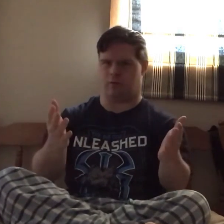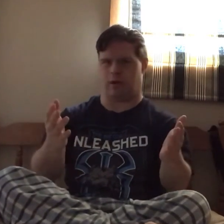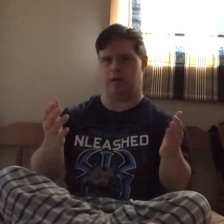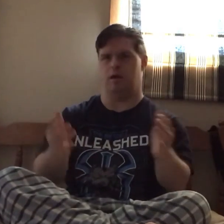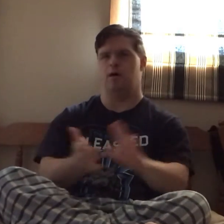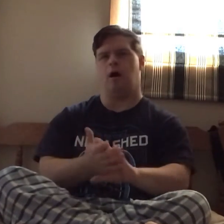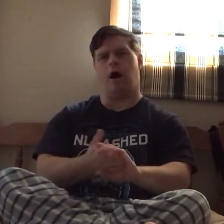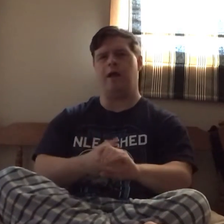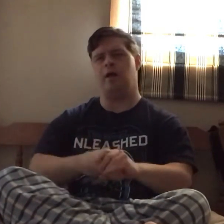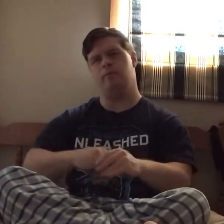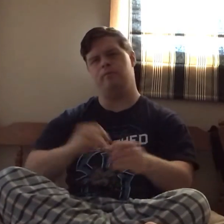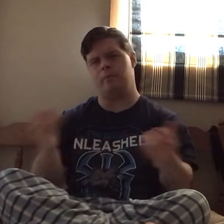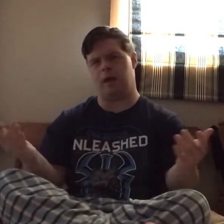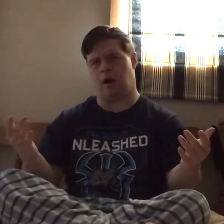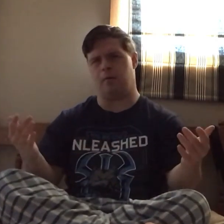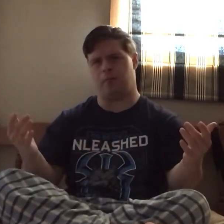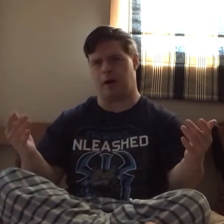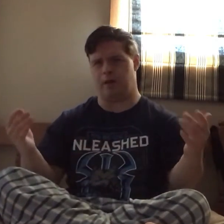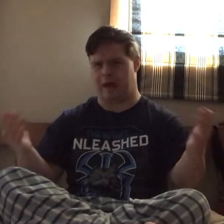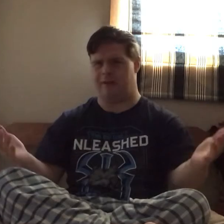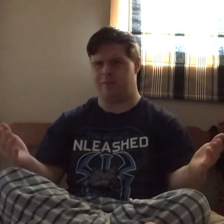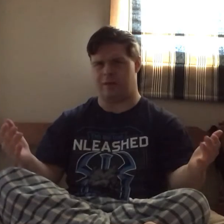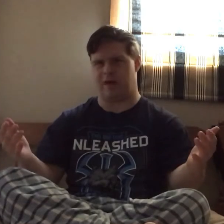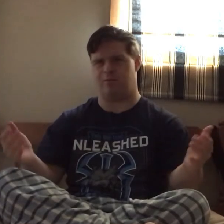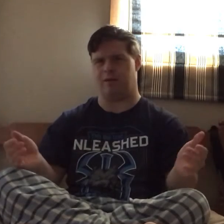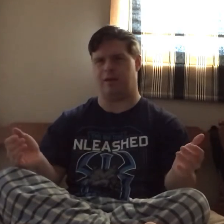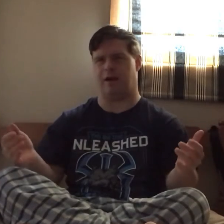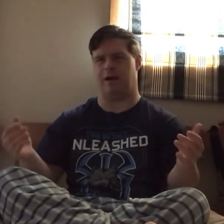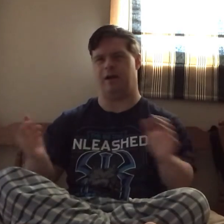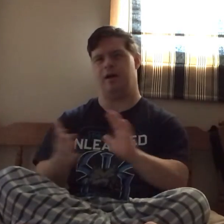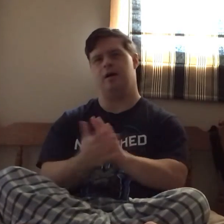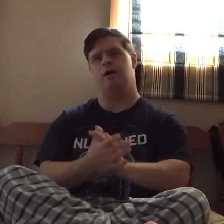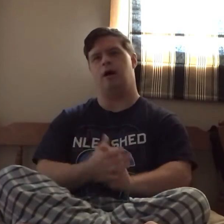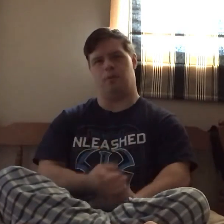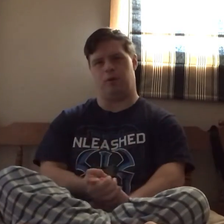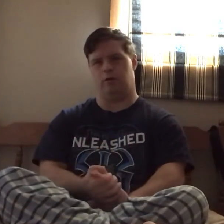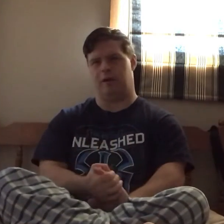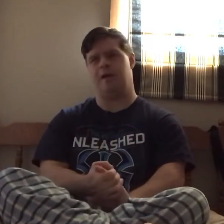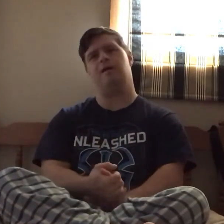one. I'm gonna make up a name for this when I upload it.